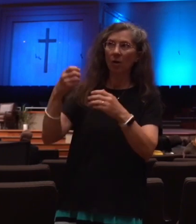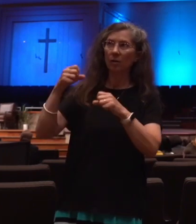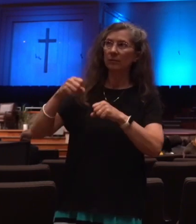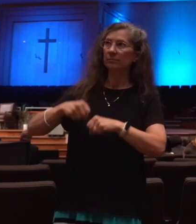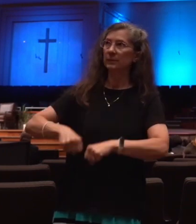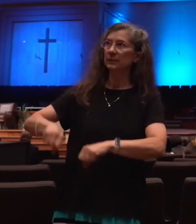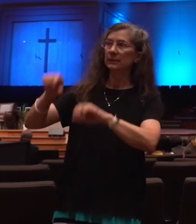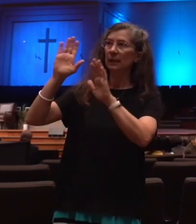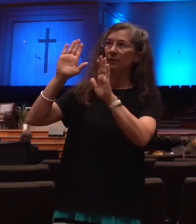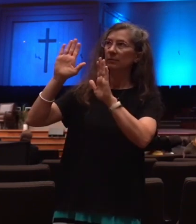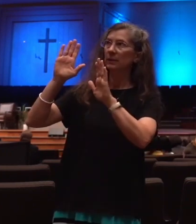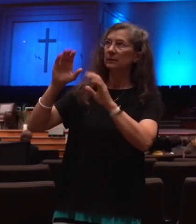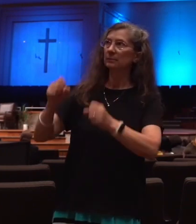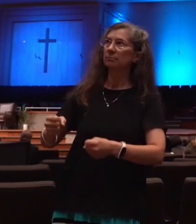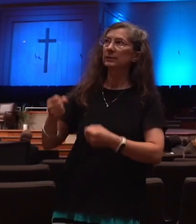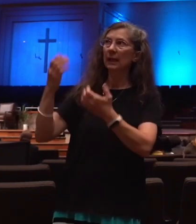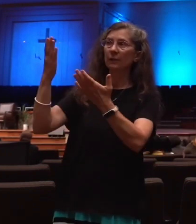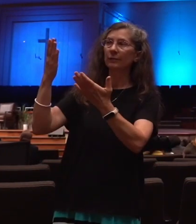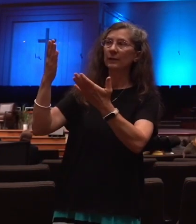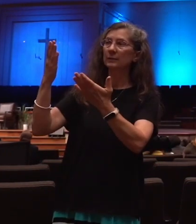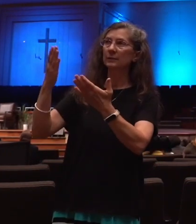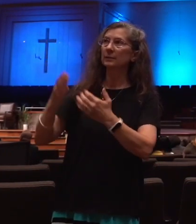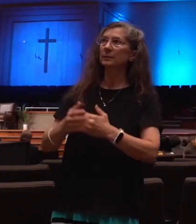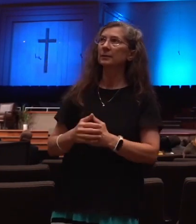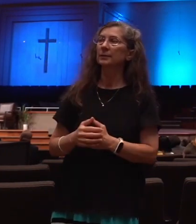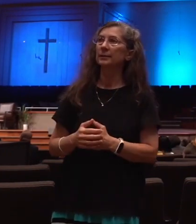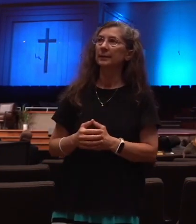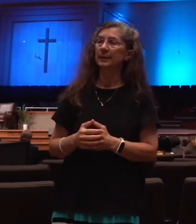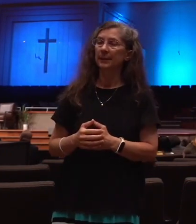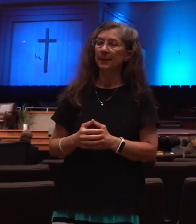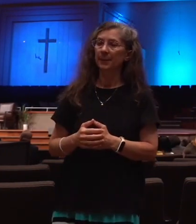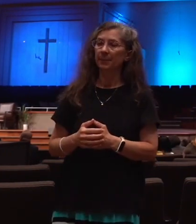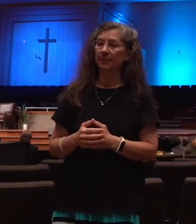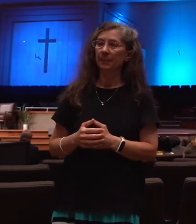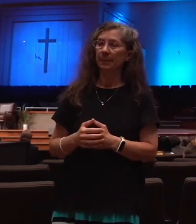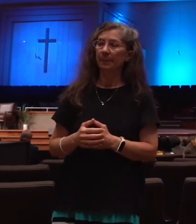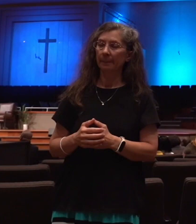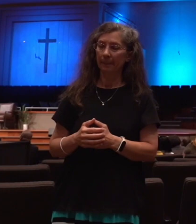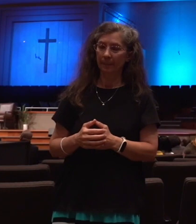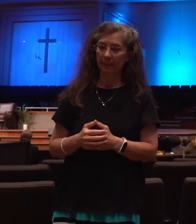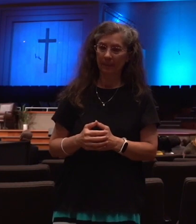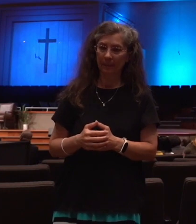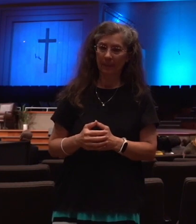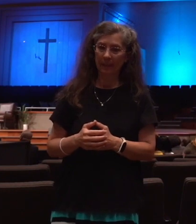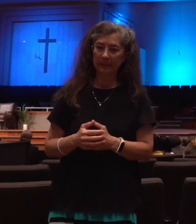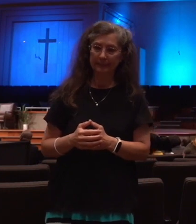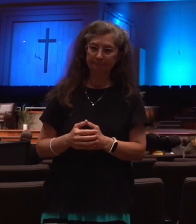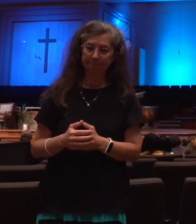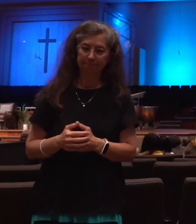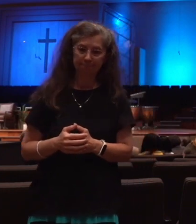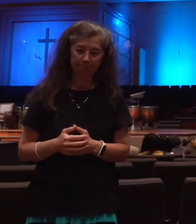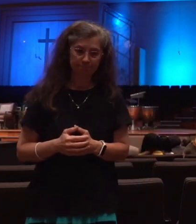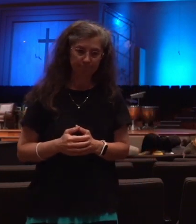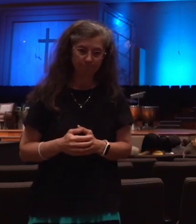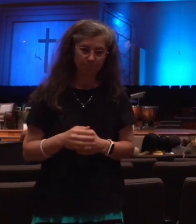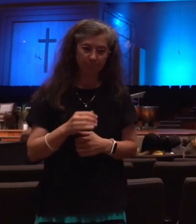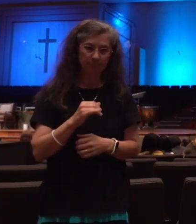the sacrificial system for Israel. That's what Israel's looking for. They're getting ready to build that third